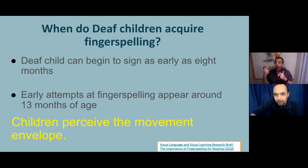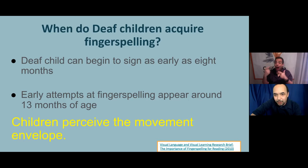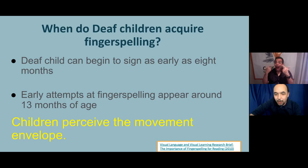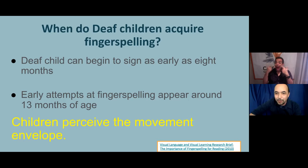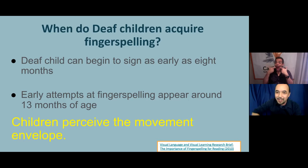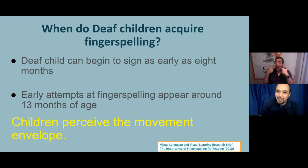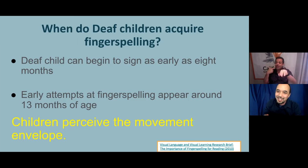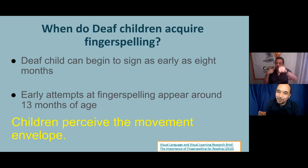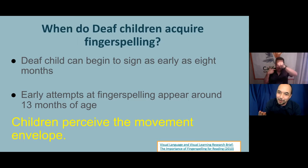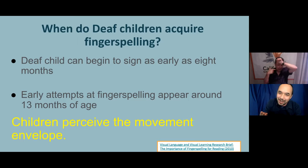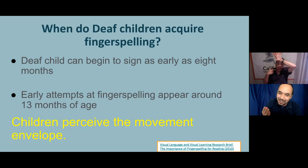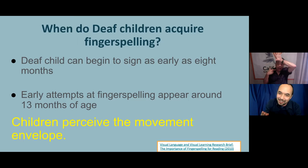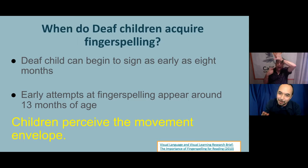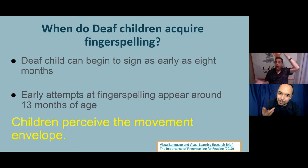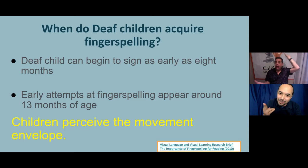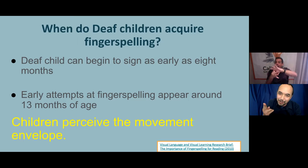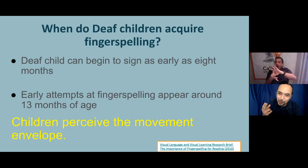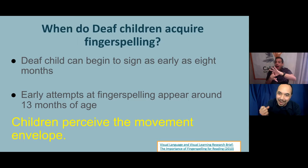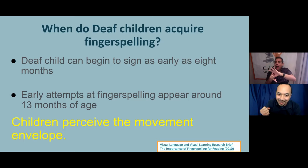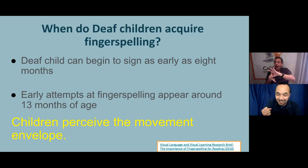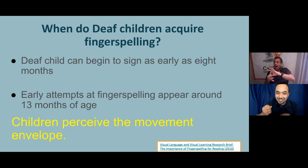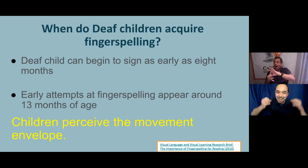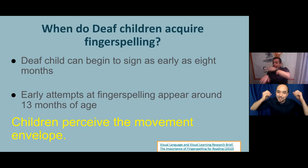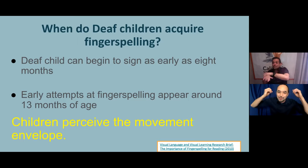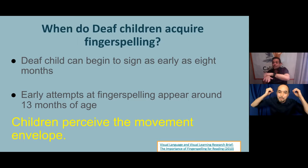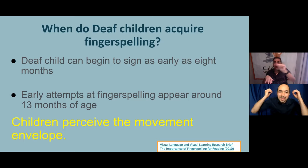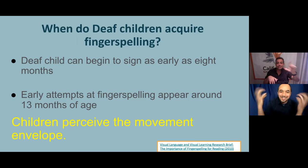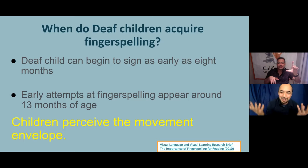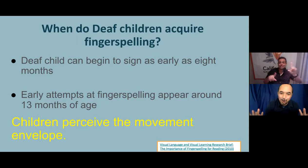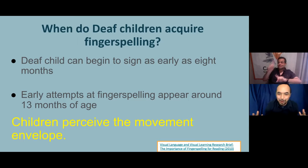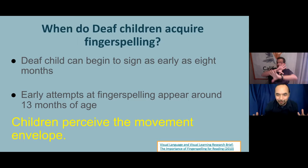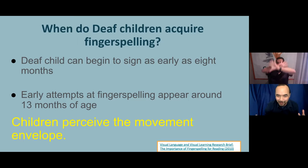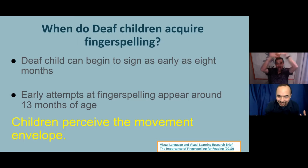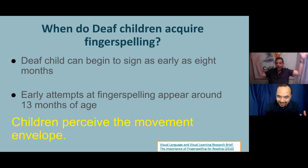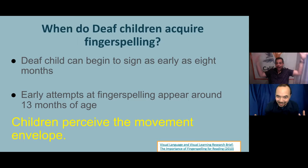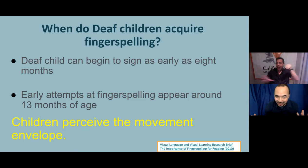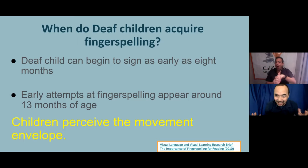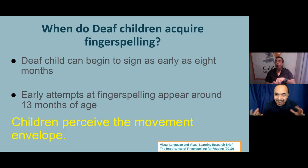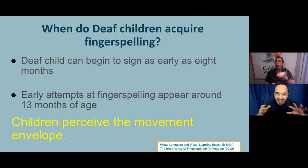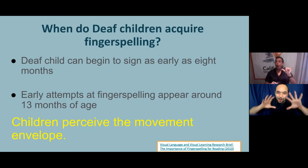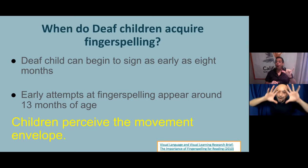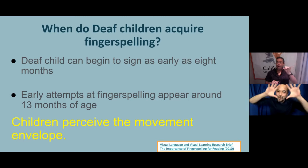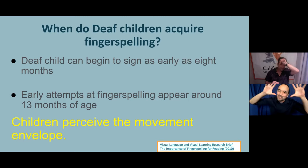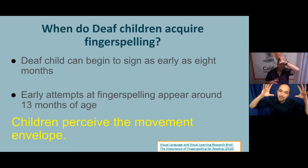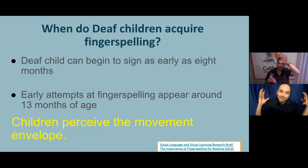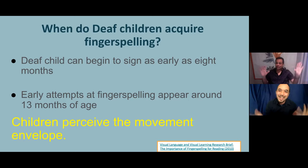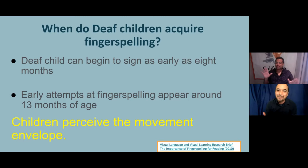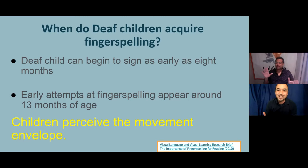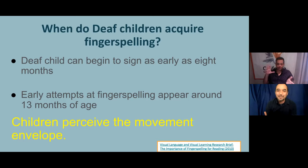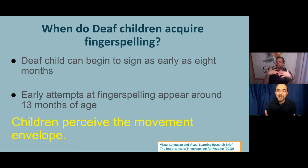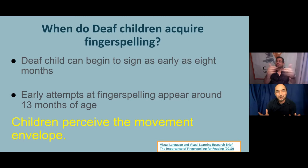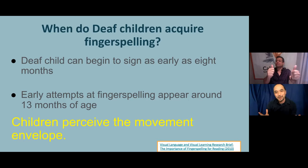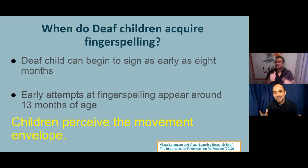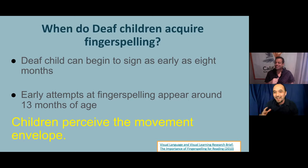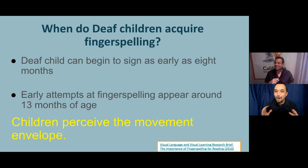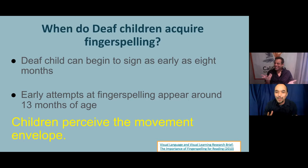handshapes slow and they looked at their own hand and said b-u-s and just had this amazing moment of realization and it all sort of came